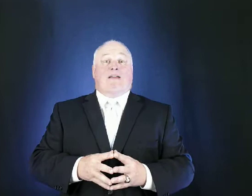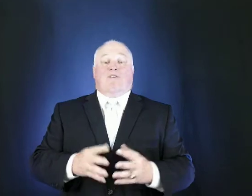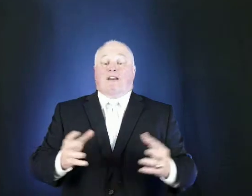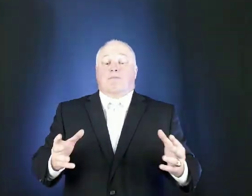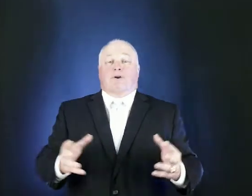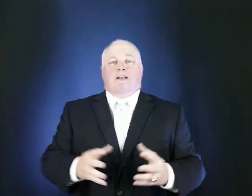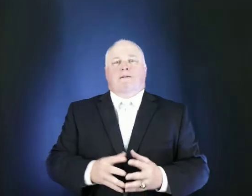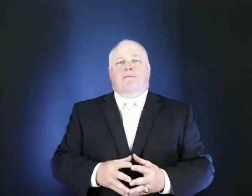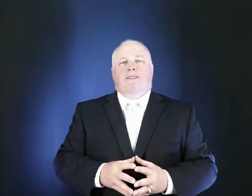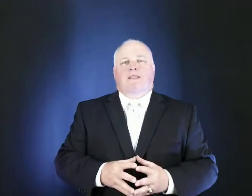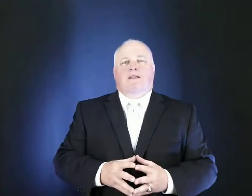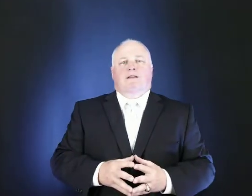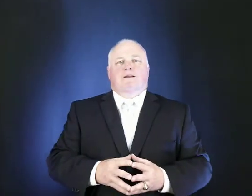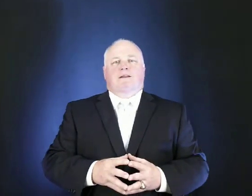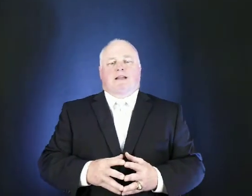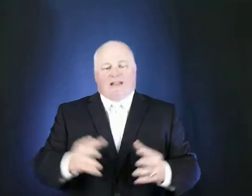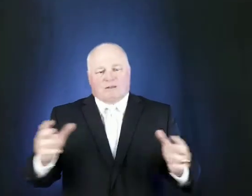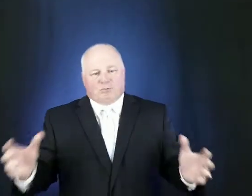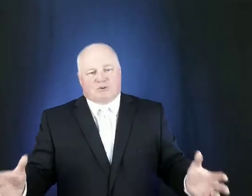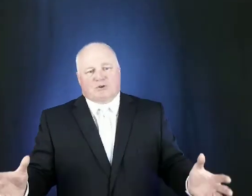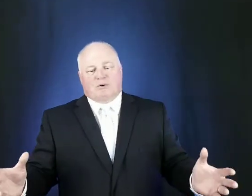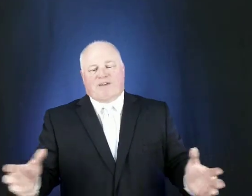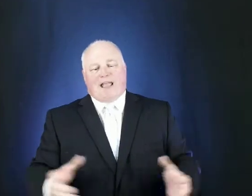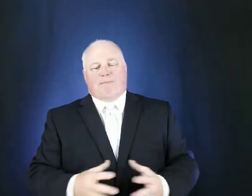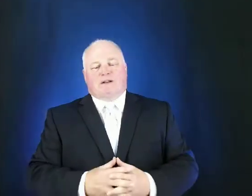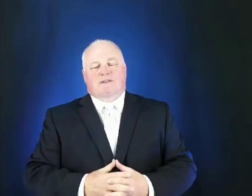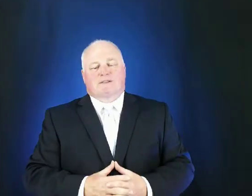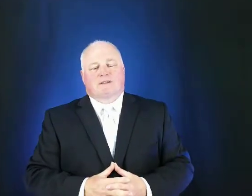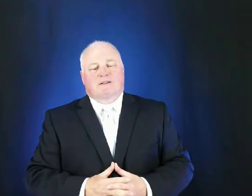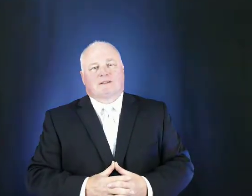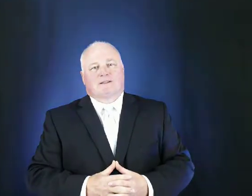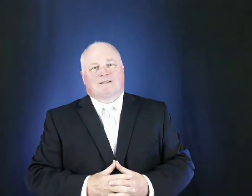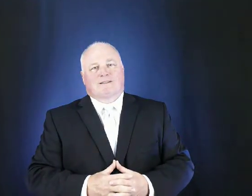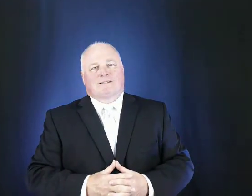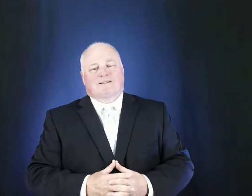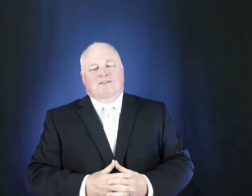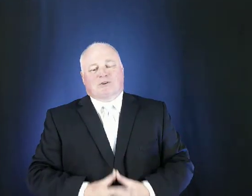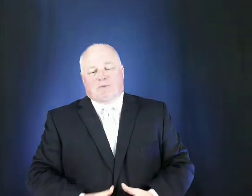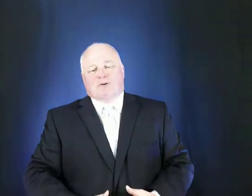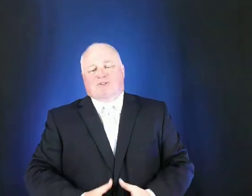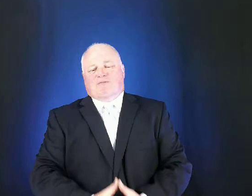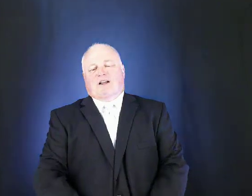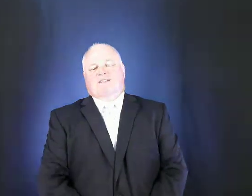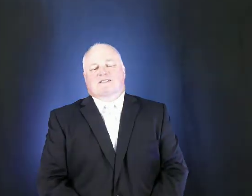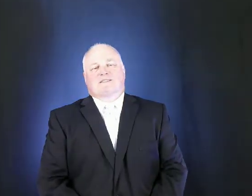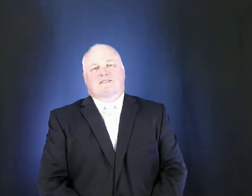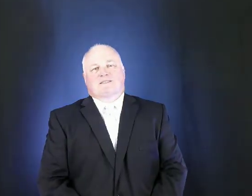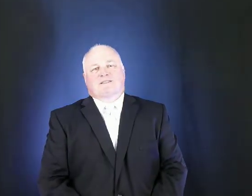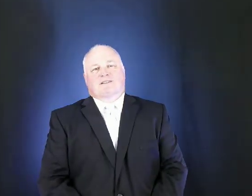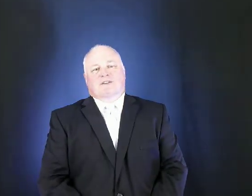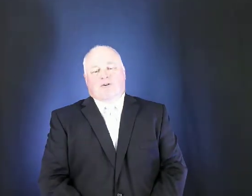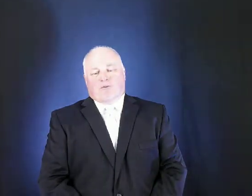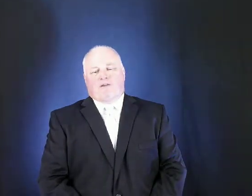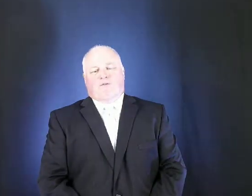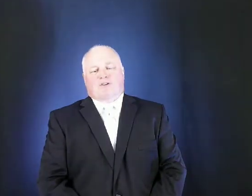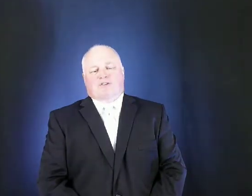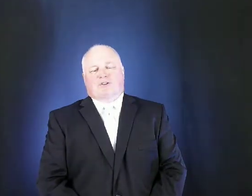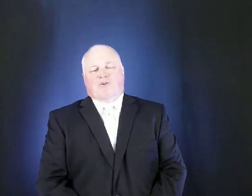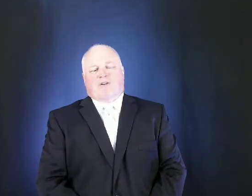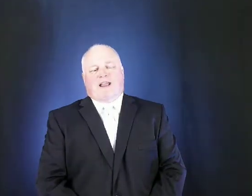liberty and the pursuit of happiness to most of us their reference to the creator